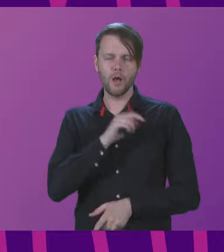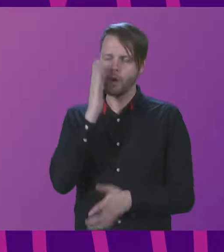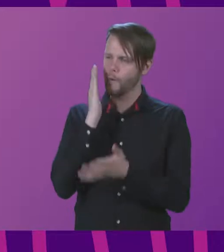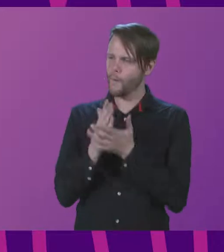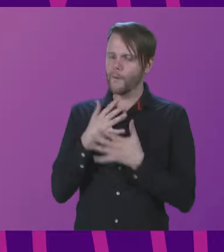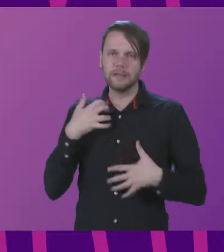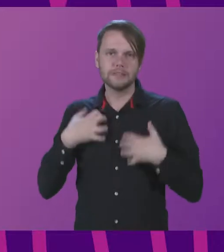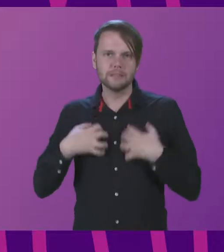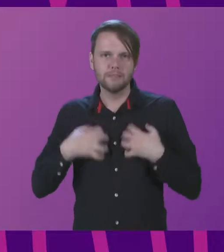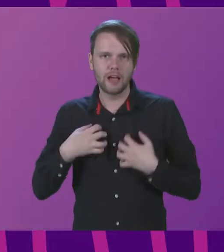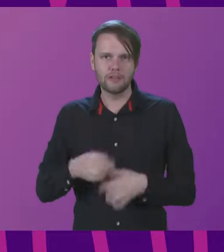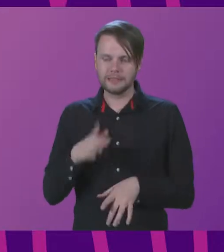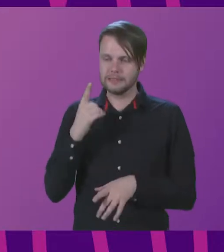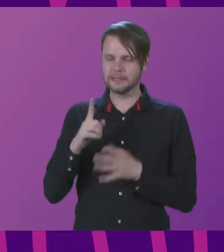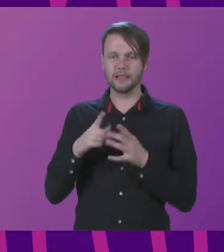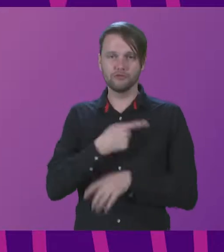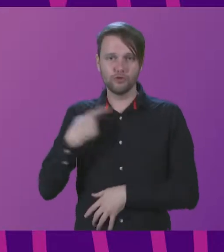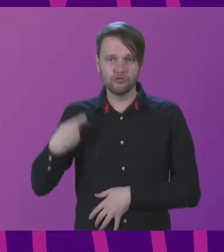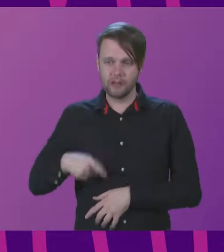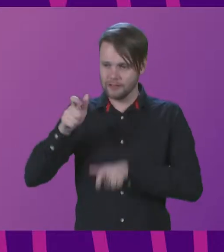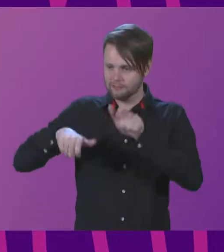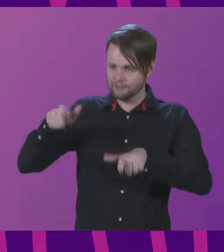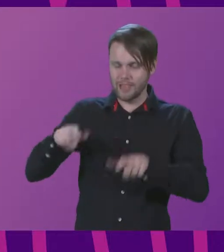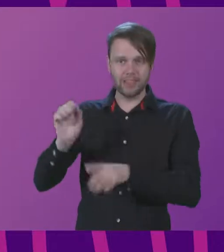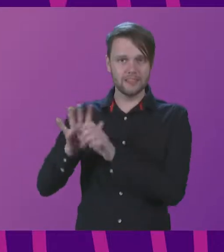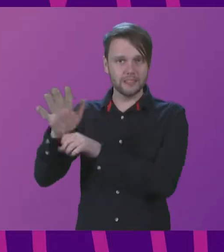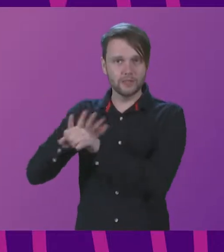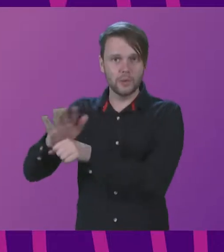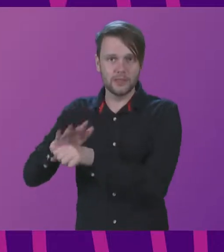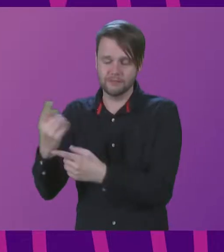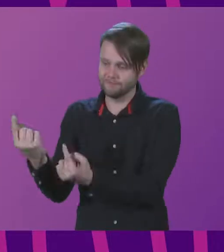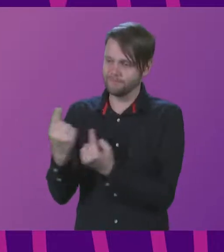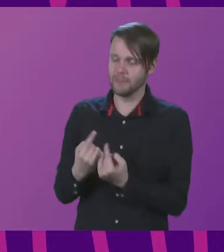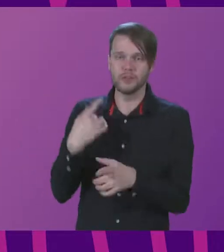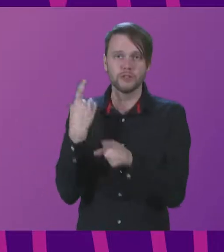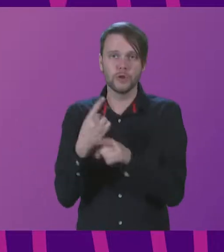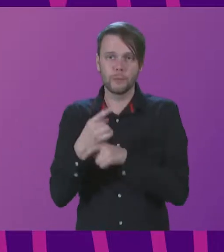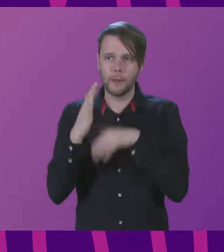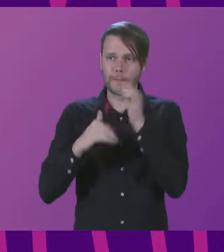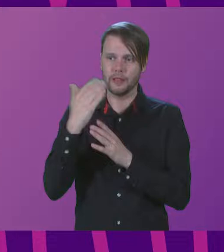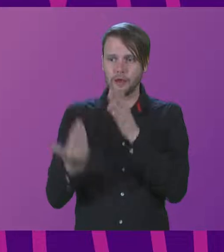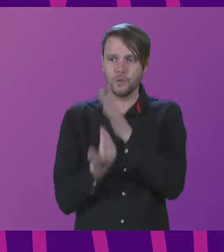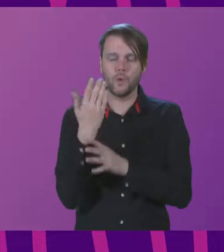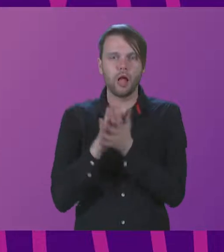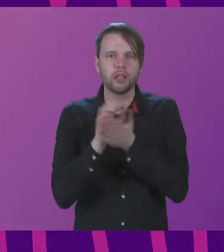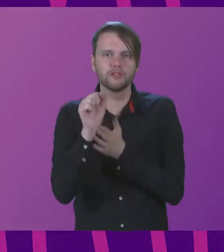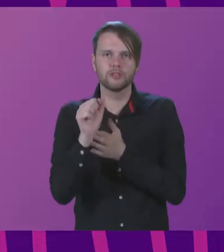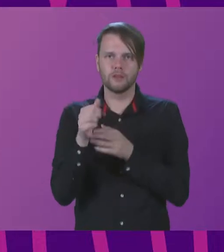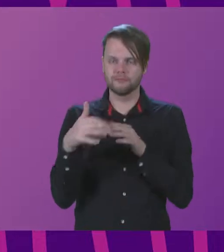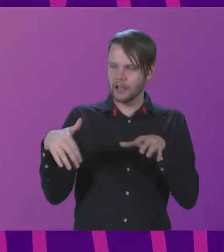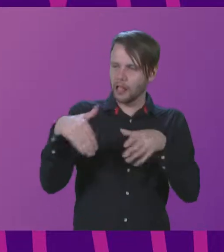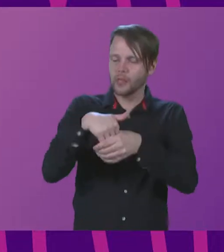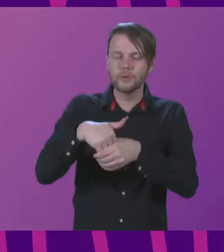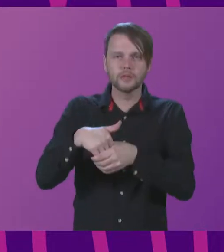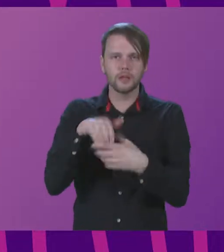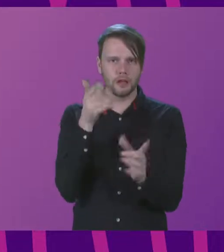inspiring to hear Ukrainian delegates in such circumstances talking of building a new culture of inclusion. A